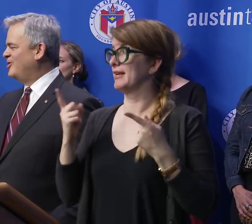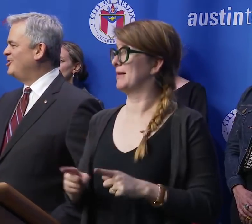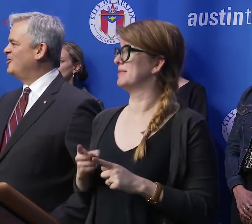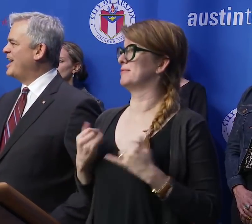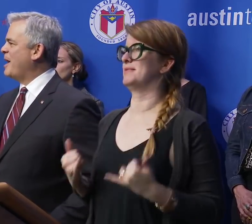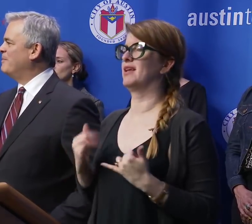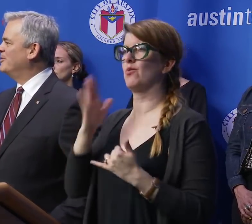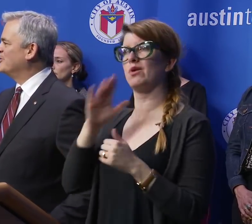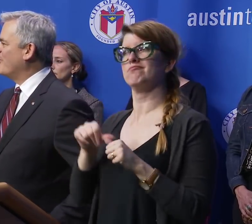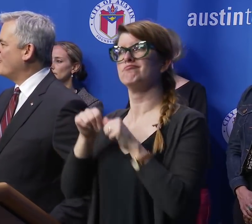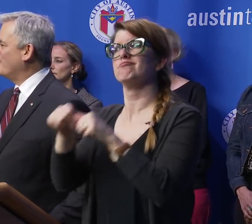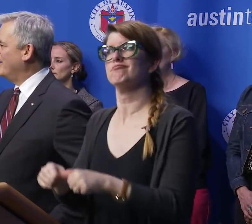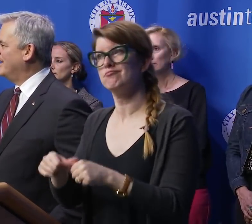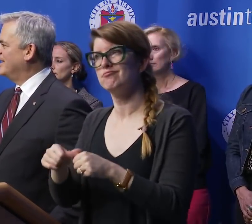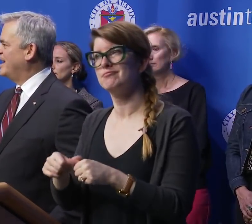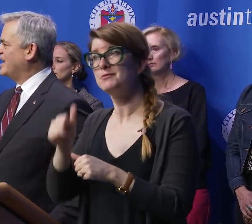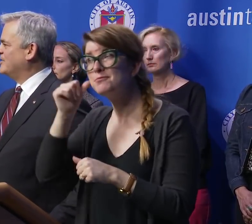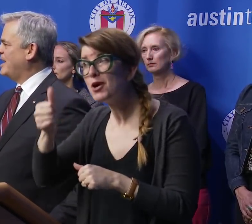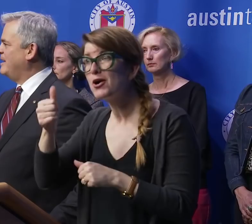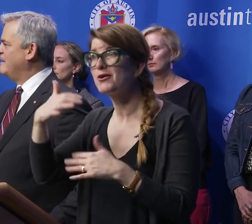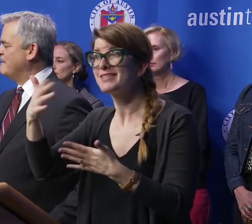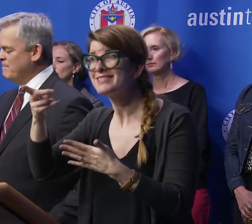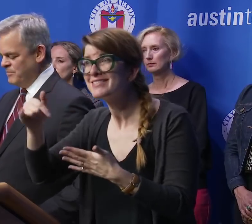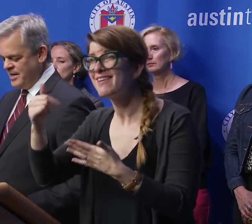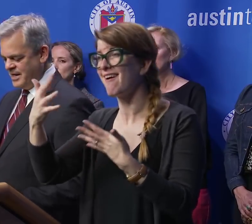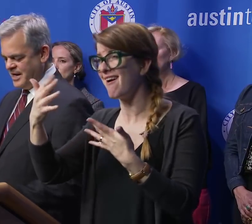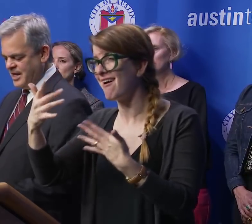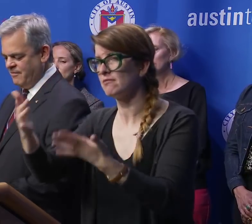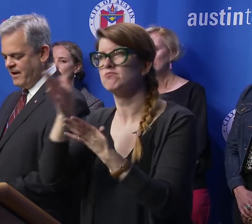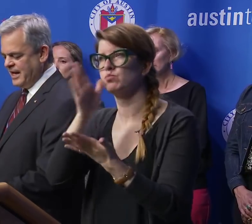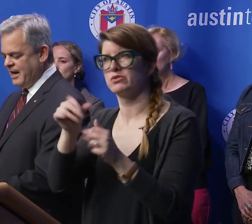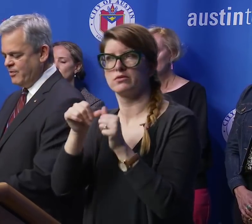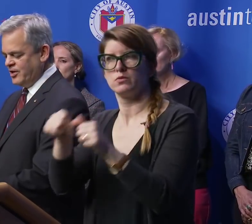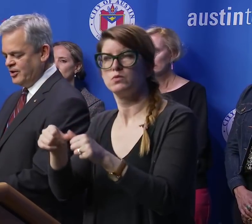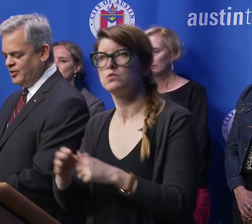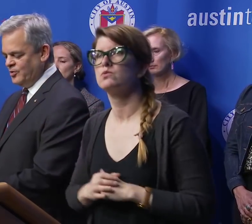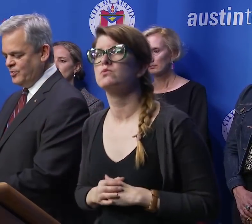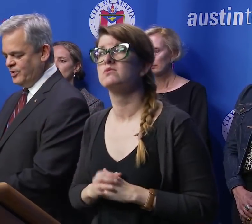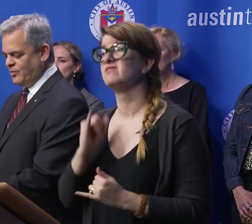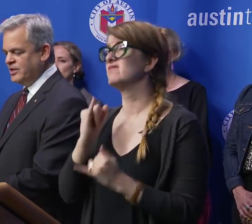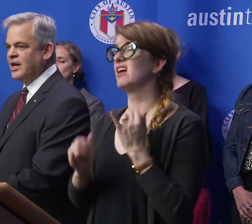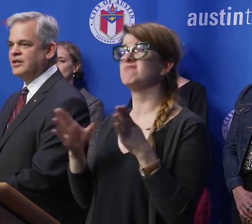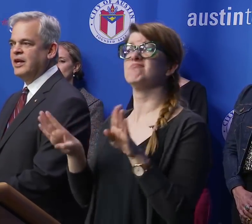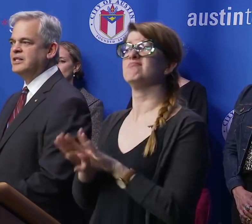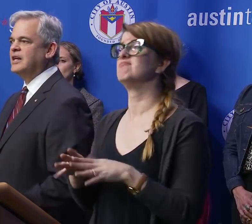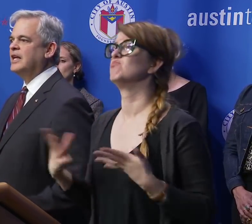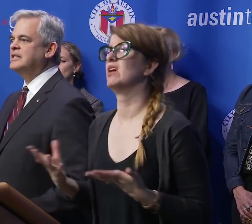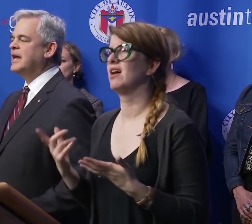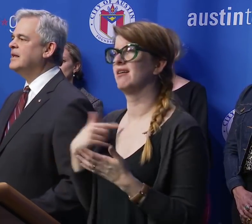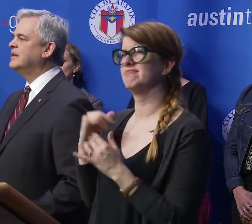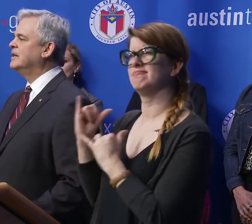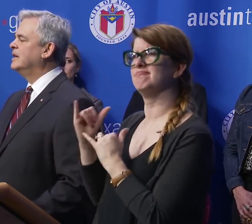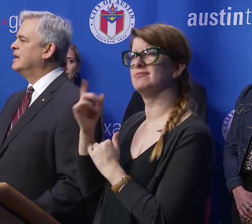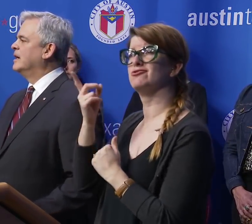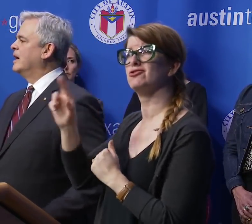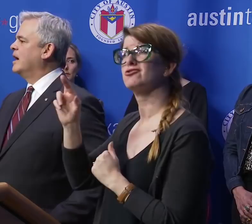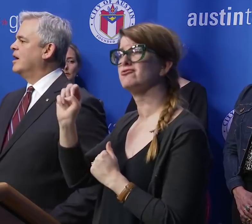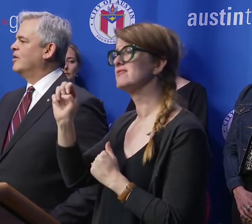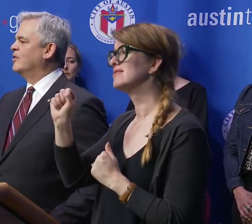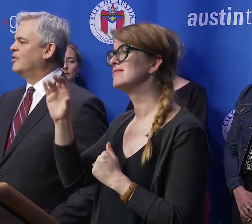It will continue to happen tomorrow and the next day. And then finally I would conclude with what Dr. Escott said.